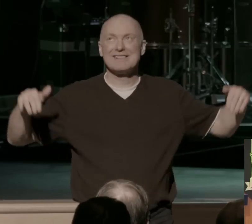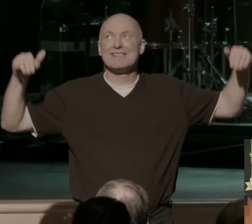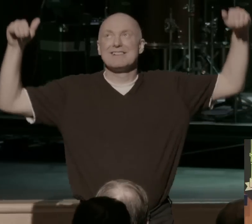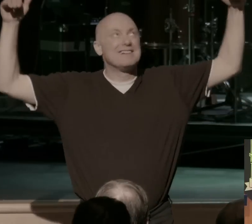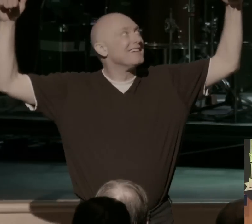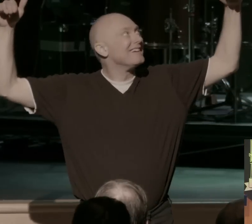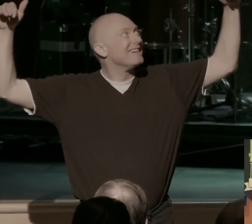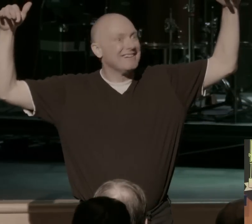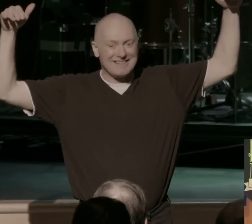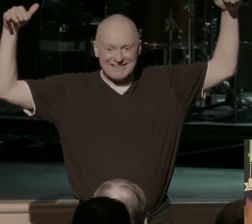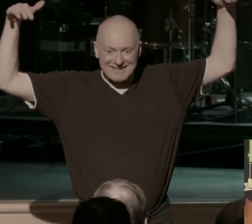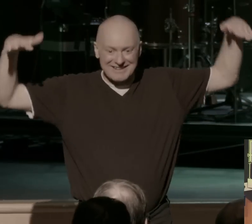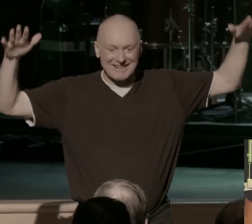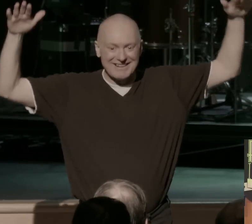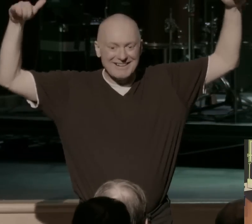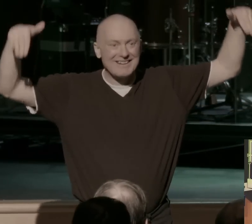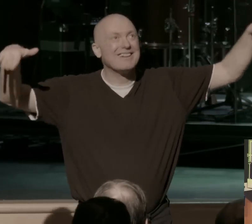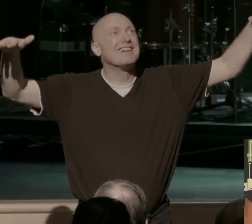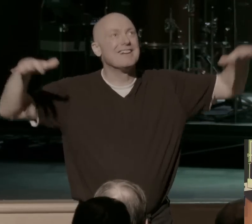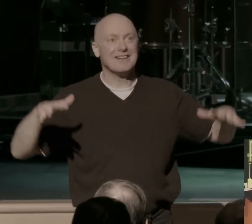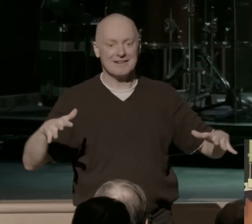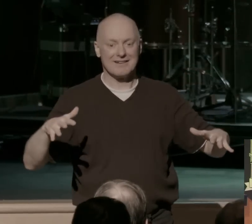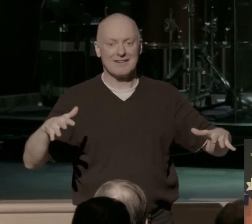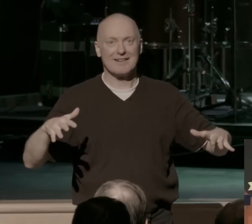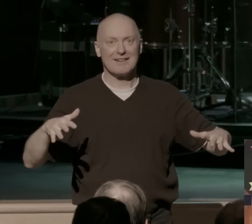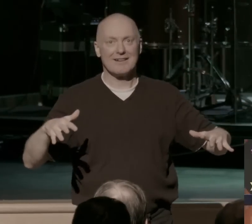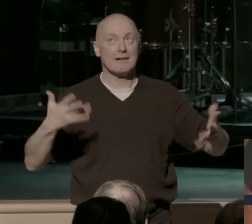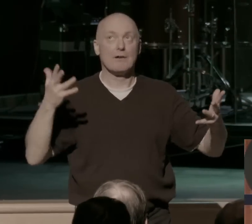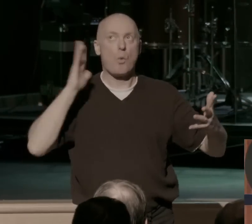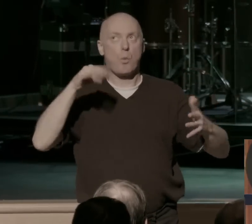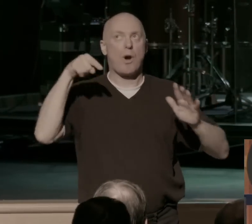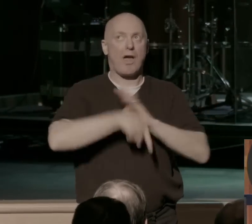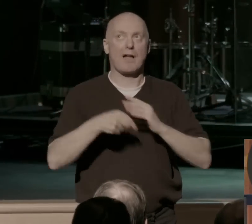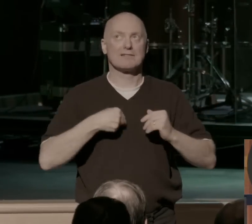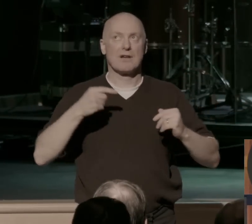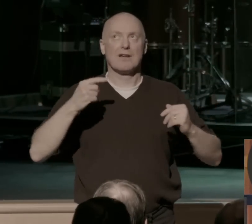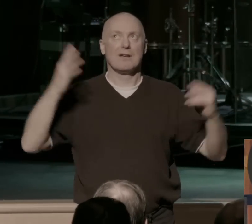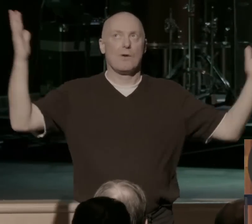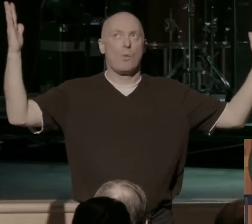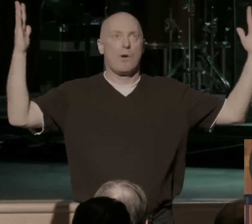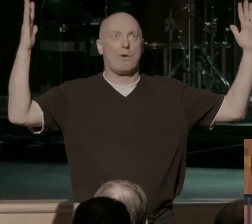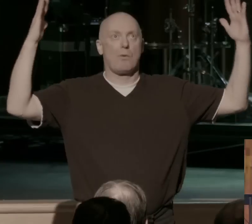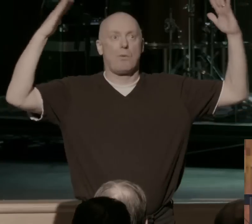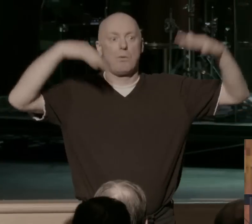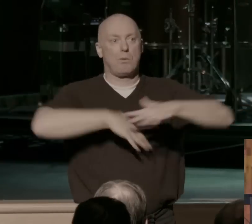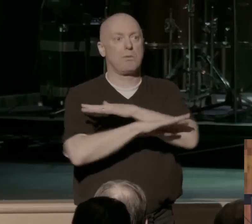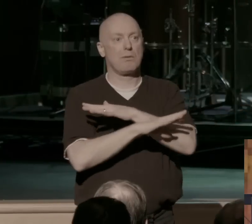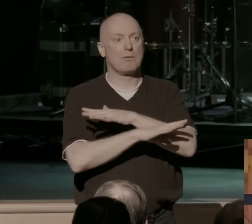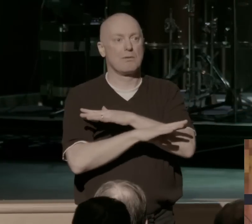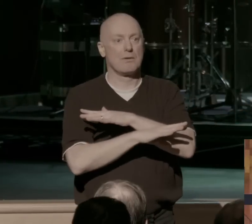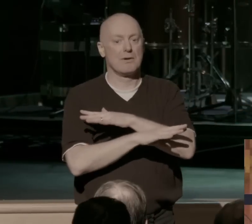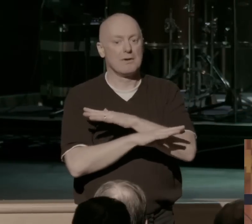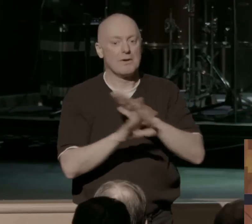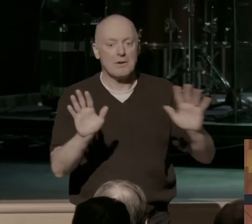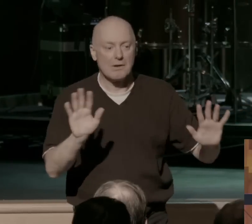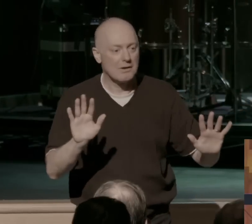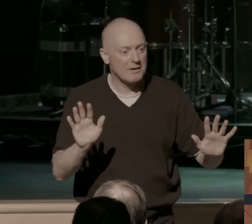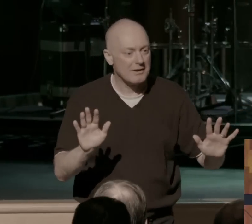And then this thing that you thought, this is going to kill us. This sea is good. We're all going to drown here. And God says, that's not going to kill you. It's now part of it. It becomes your salvation. And what do you